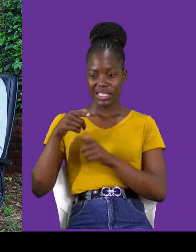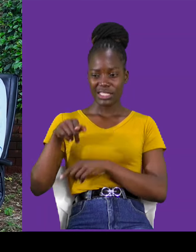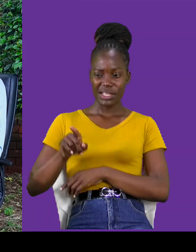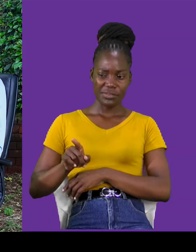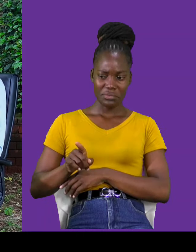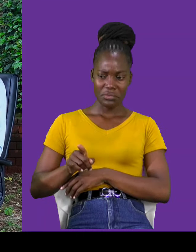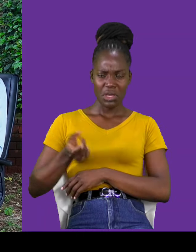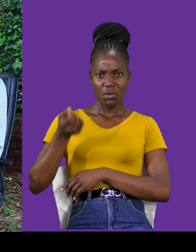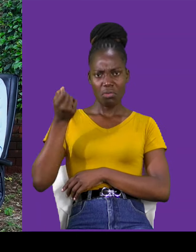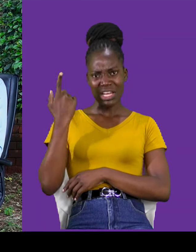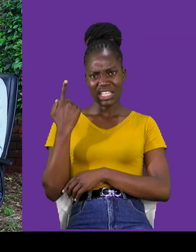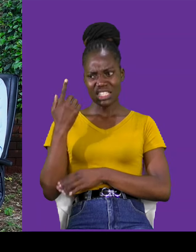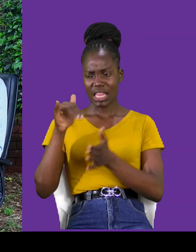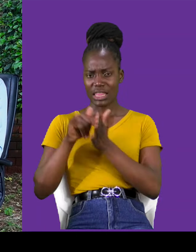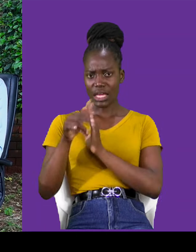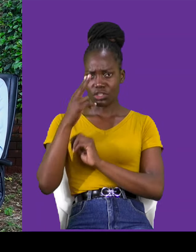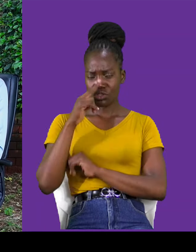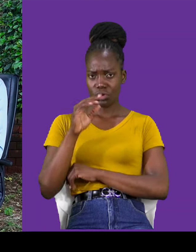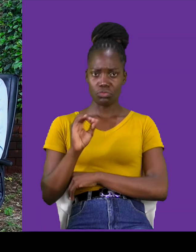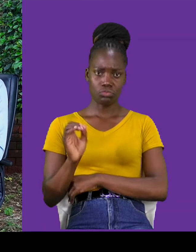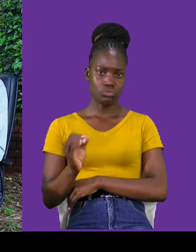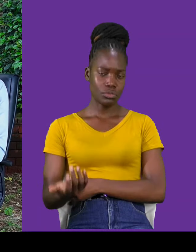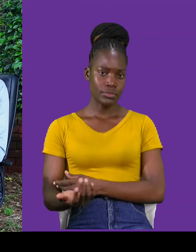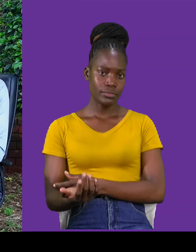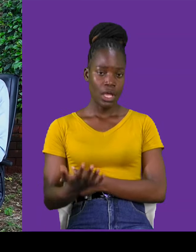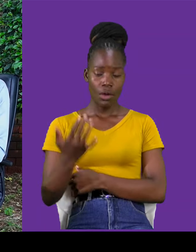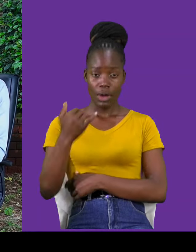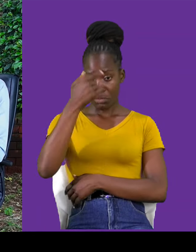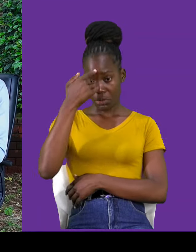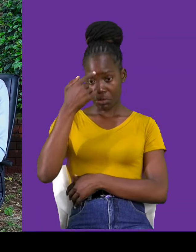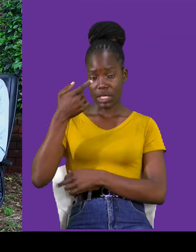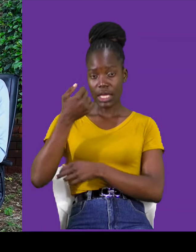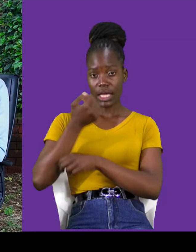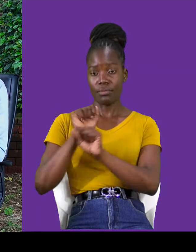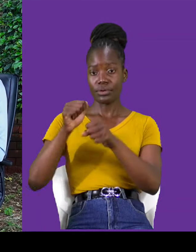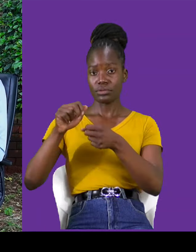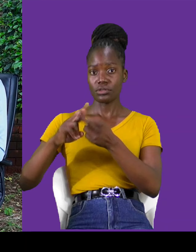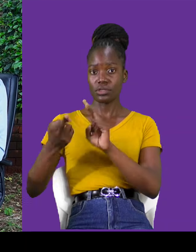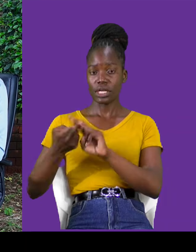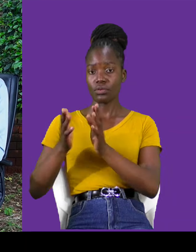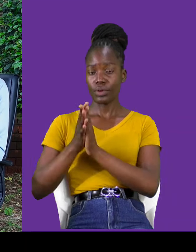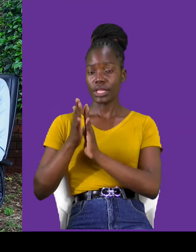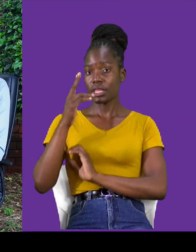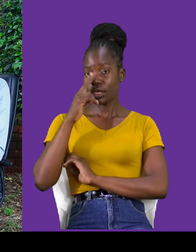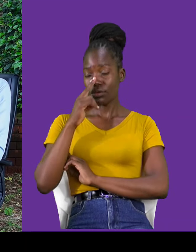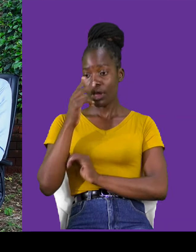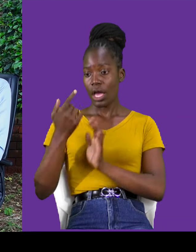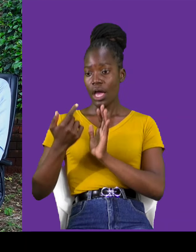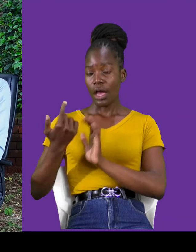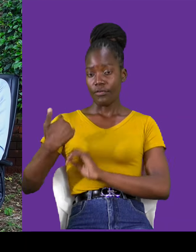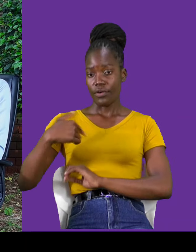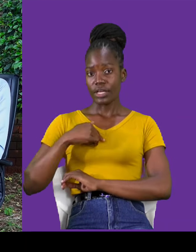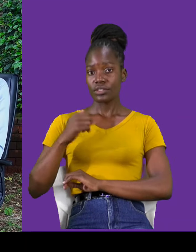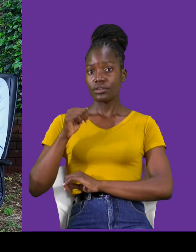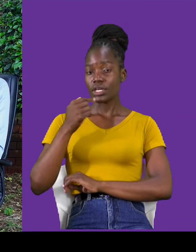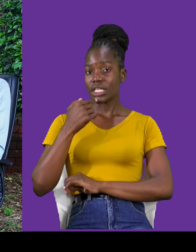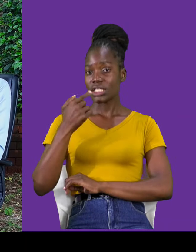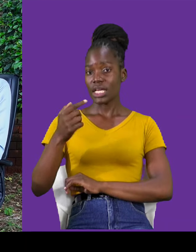get them, they don't find it funny. It's because they cannot relate, with the joke. For us, you can say something, and you're like, oh, I can relate it to